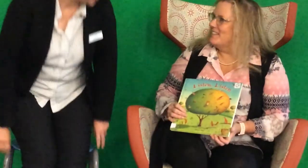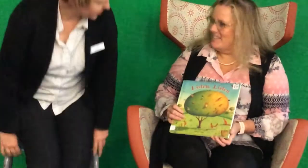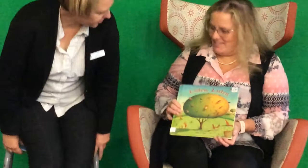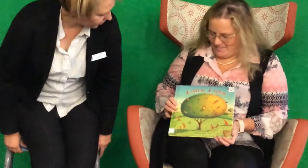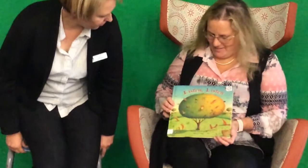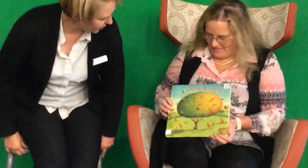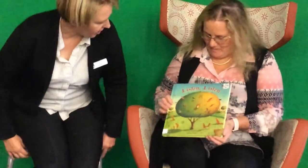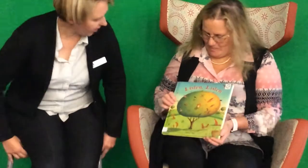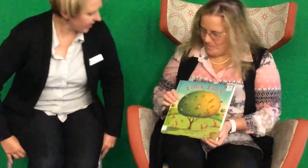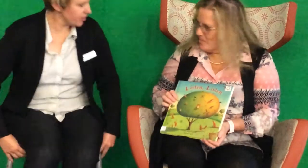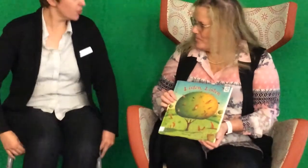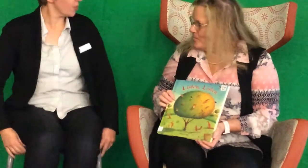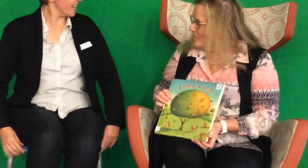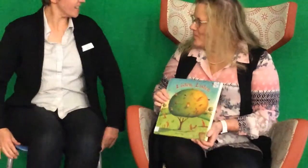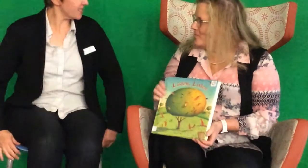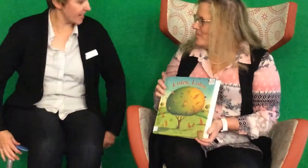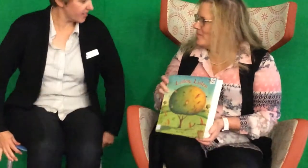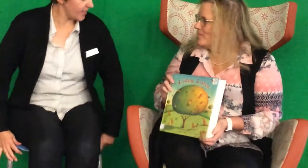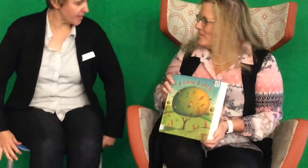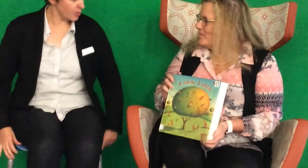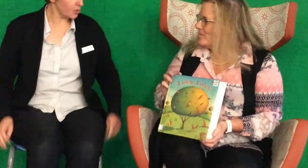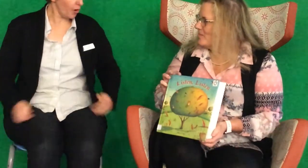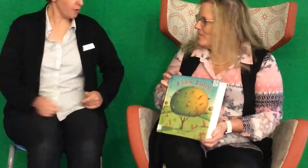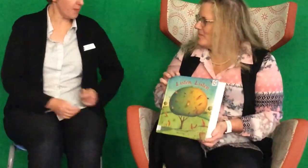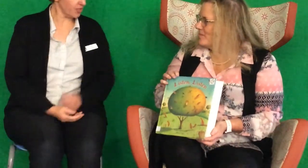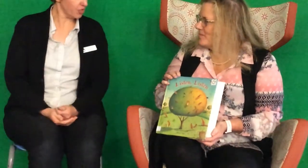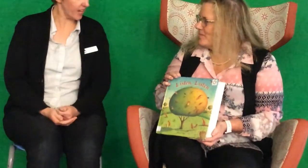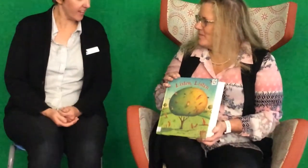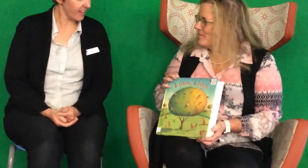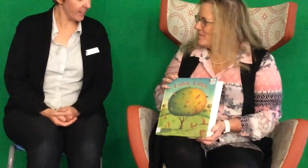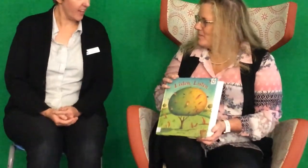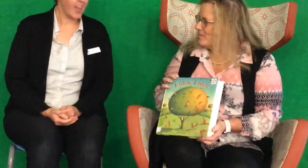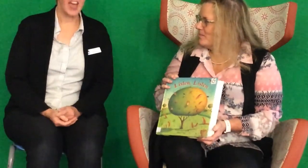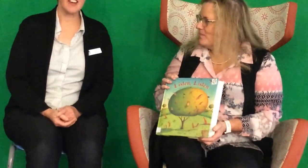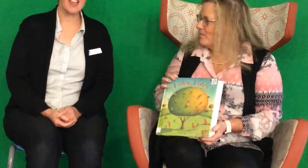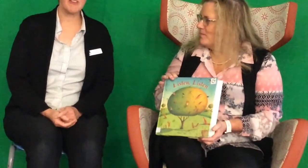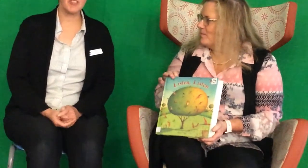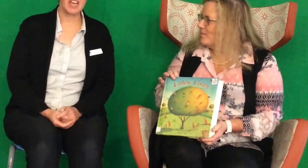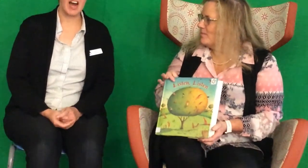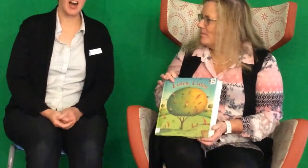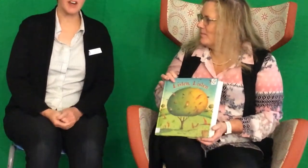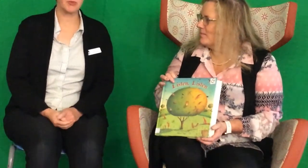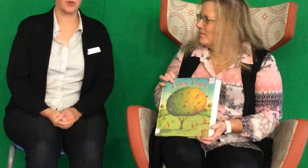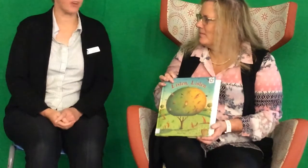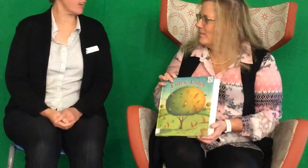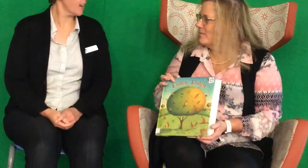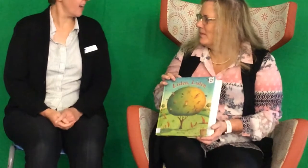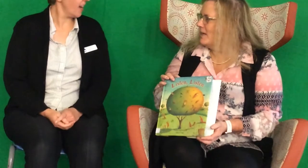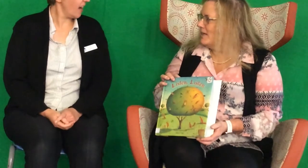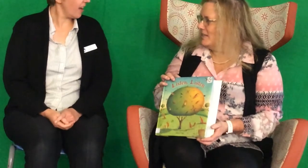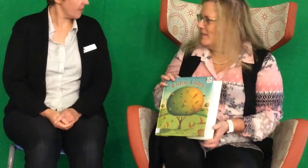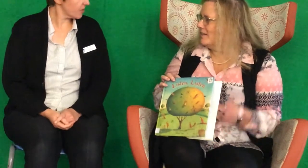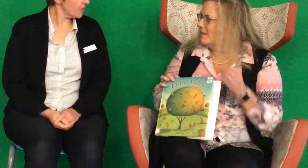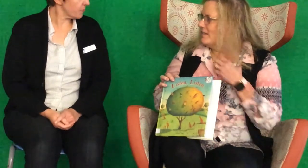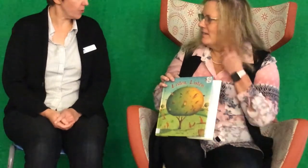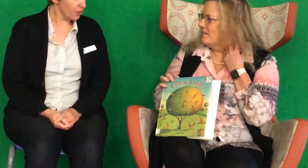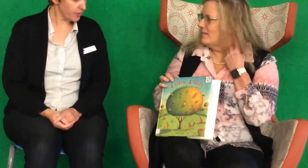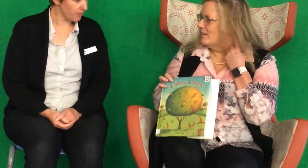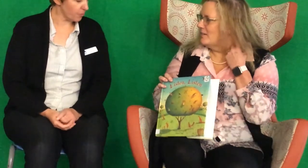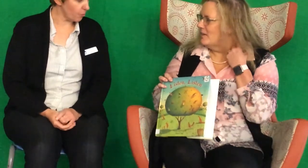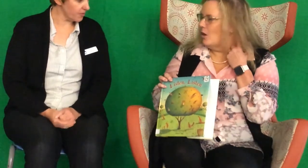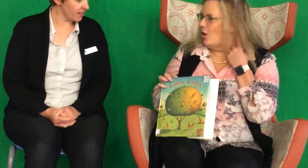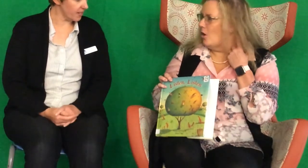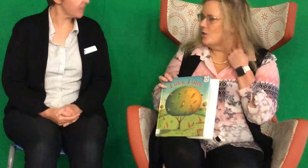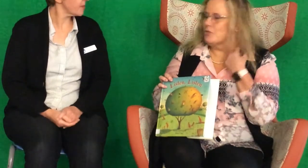A lovely story. I enjoyed listening to that so much, Shelley. And I love the artwork. It's just